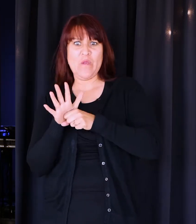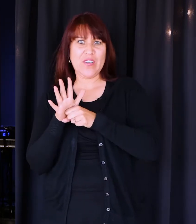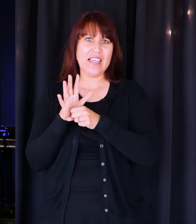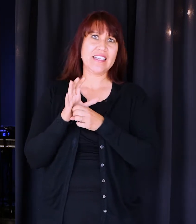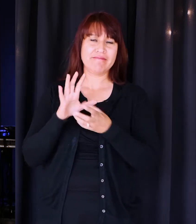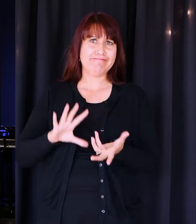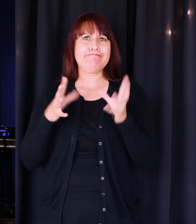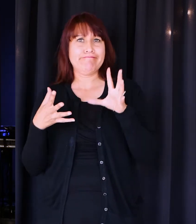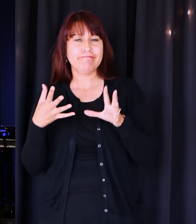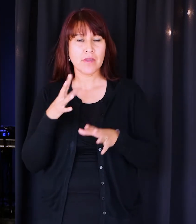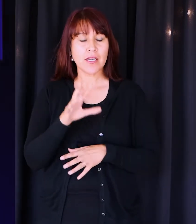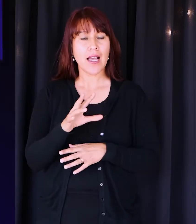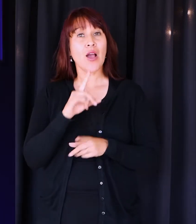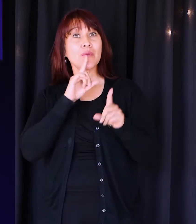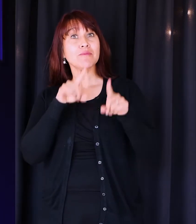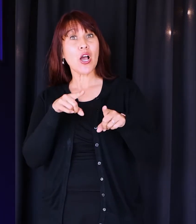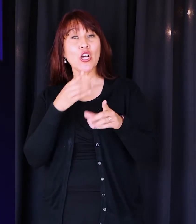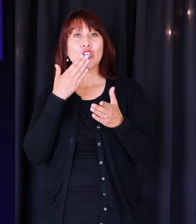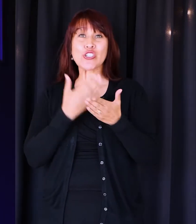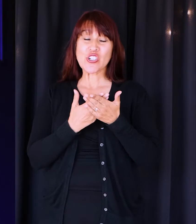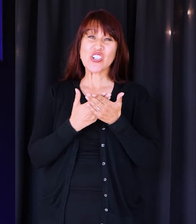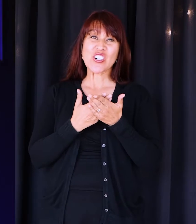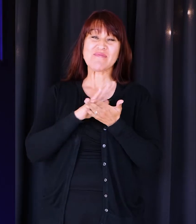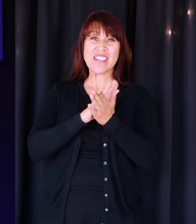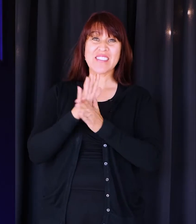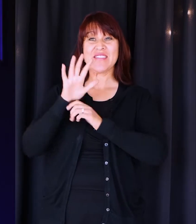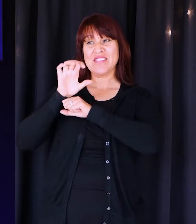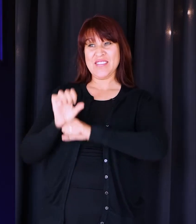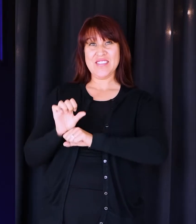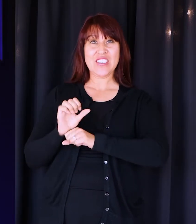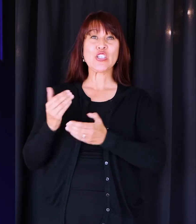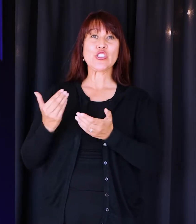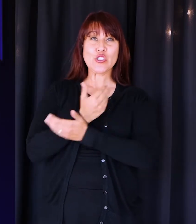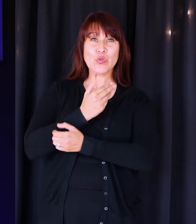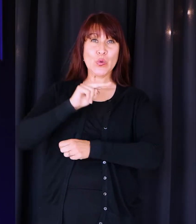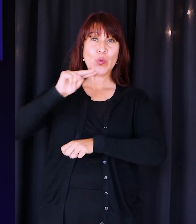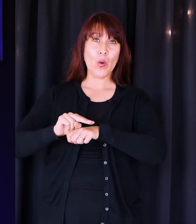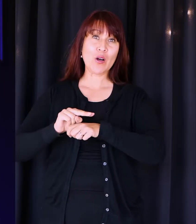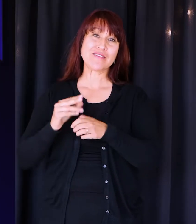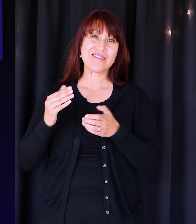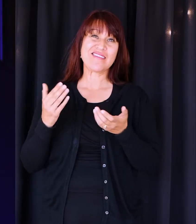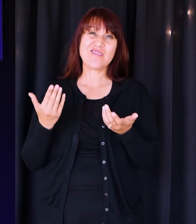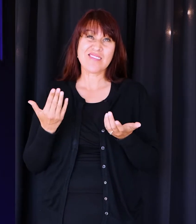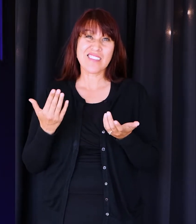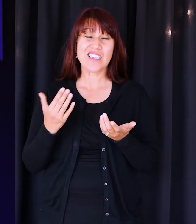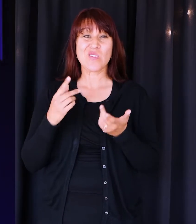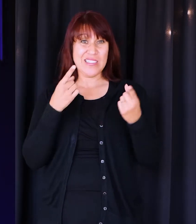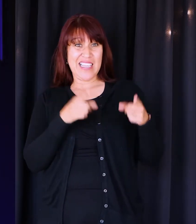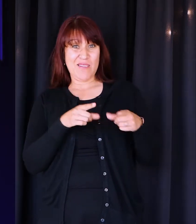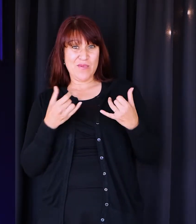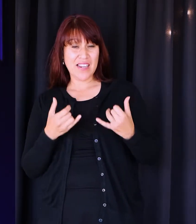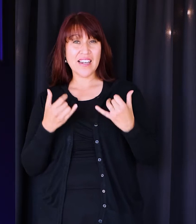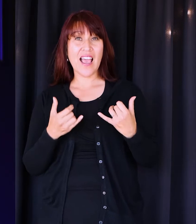crisis, and I responded, good, we're just getting used to the new normal. In other words, what's happening